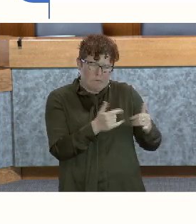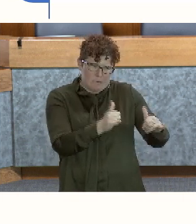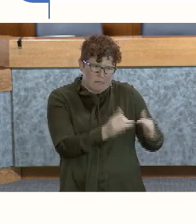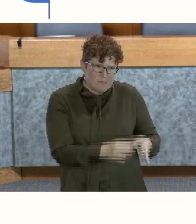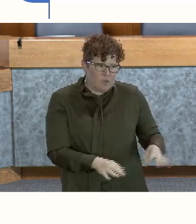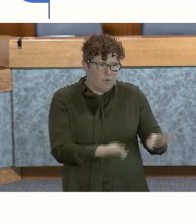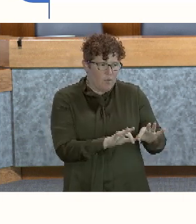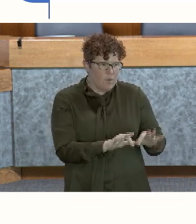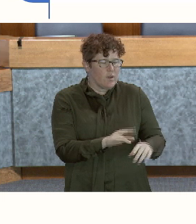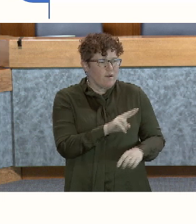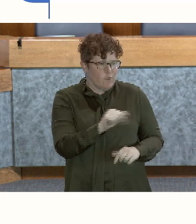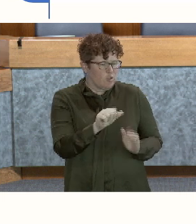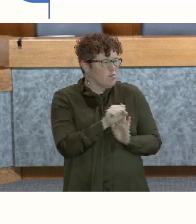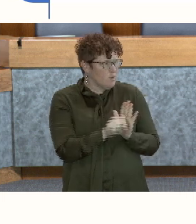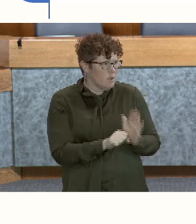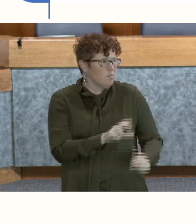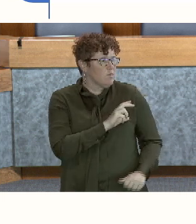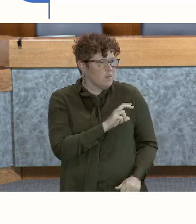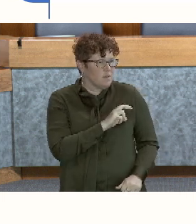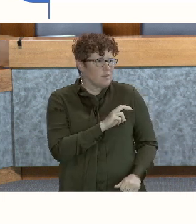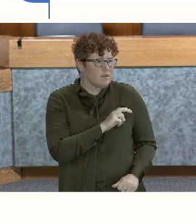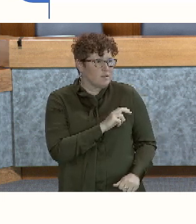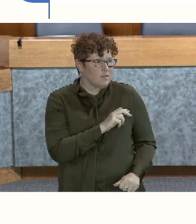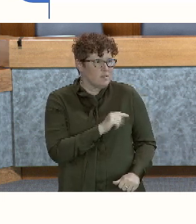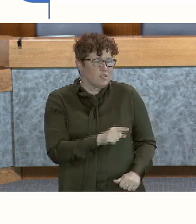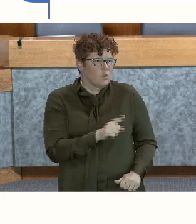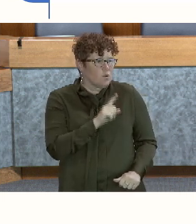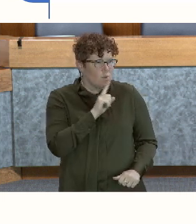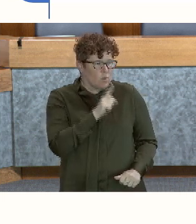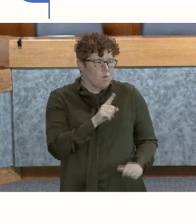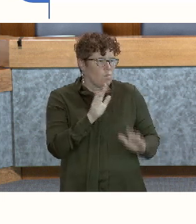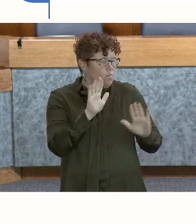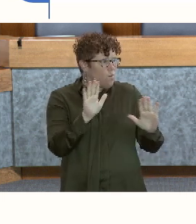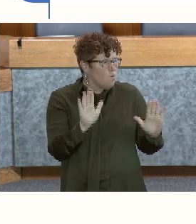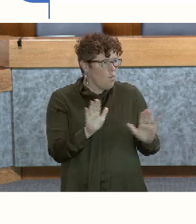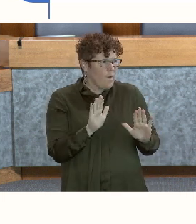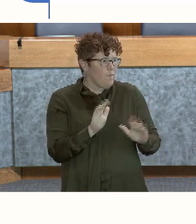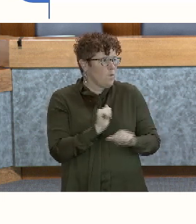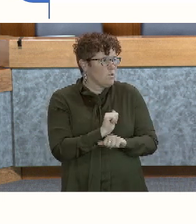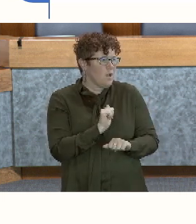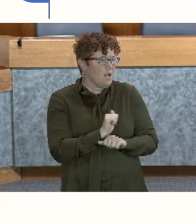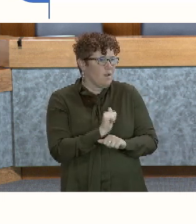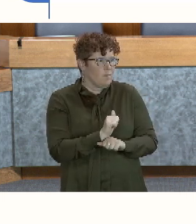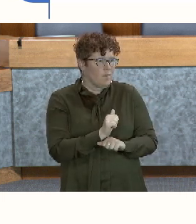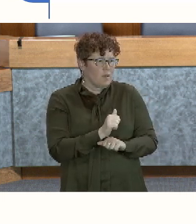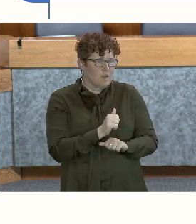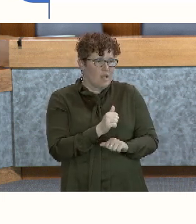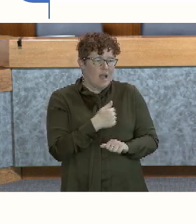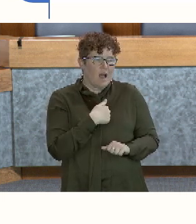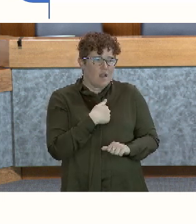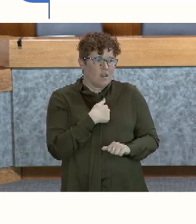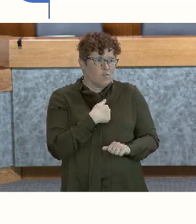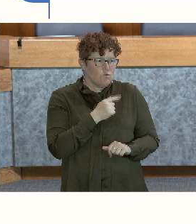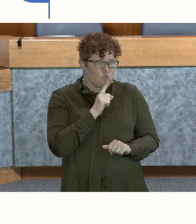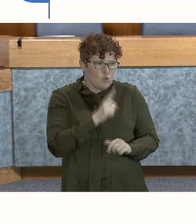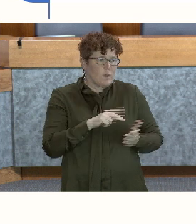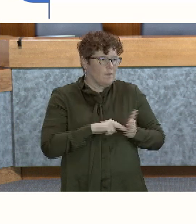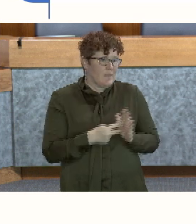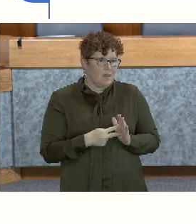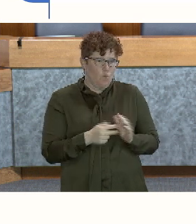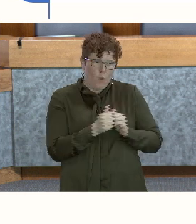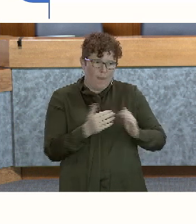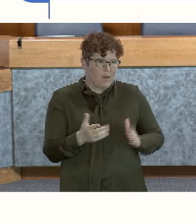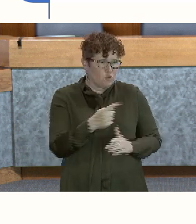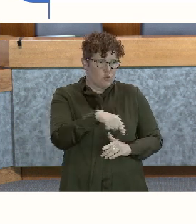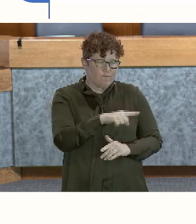to the Virginia State Police. This has been an unbelievable effort. And when I say we couldn't have done it without you, literally we could not have done this without